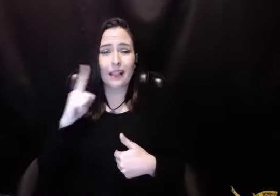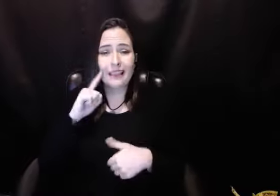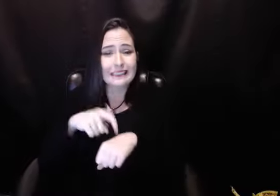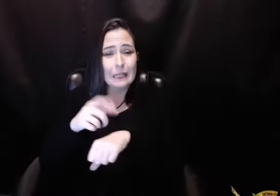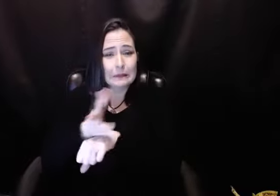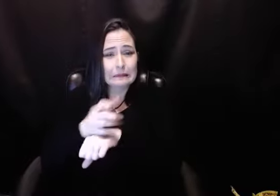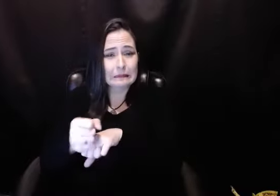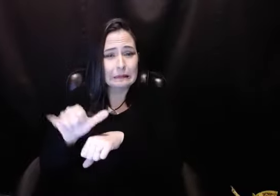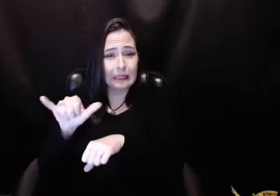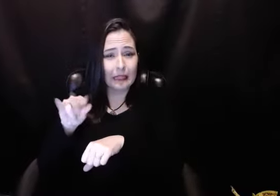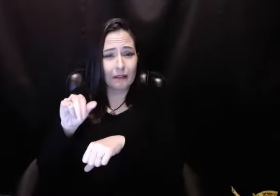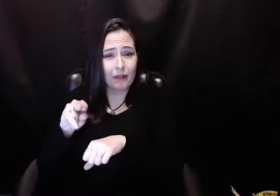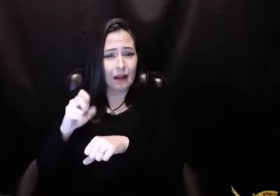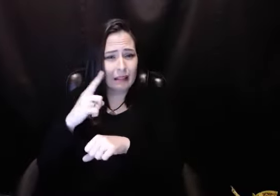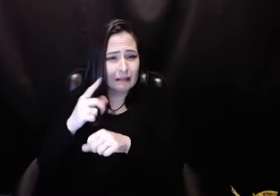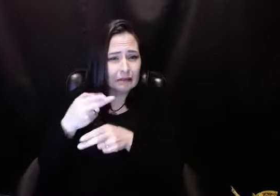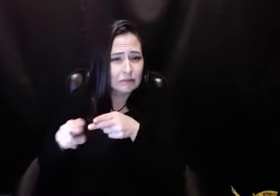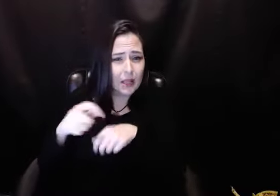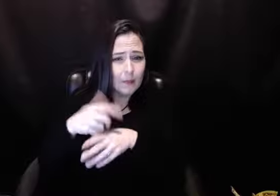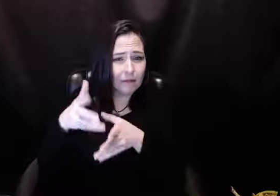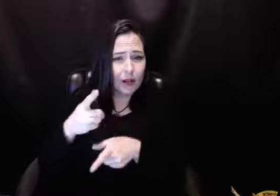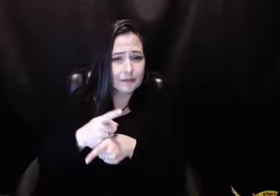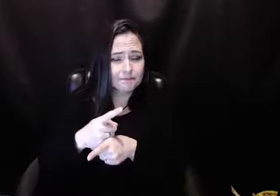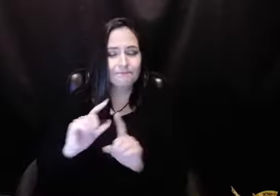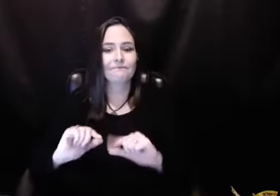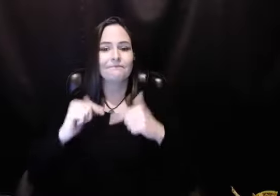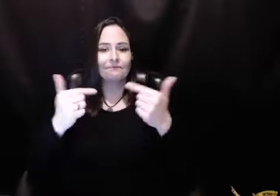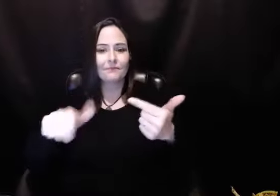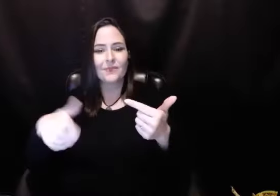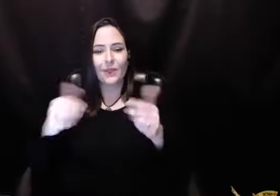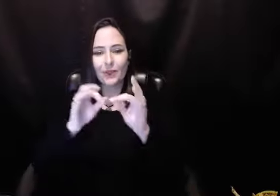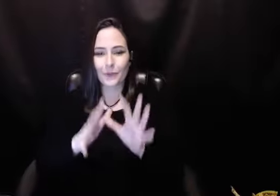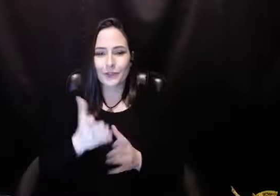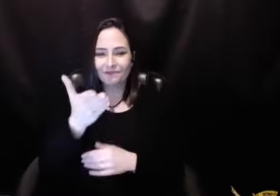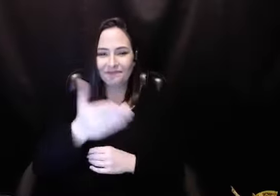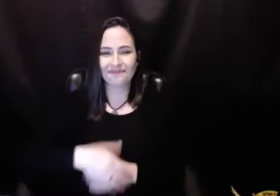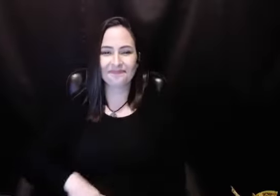I think that that's kind of where I'm at there, Mayor Perrault. I think we're running out of time here. Hey, Yvonne, we've got maybe 15 to go.